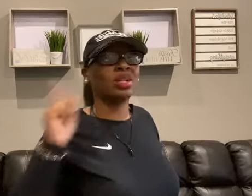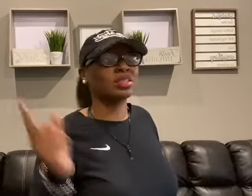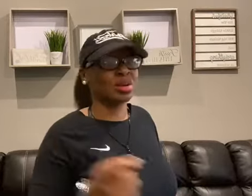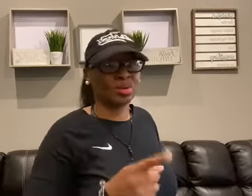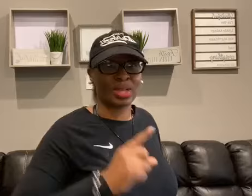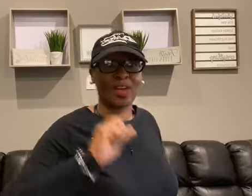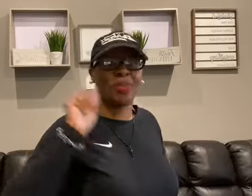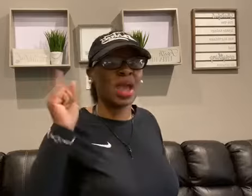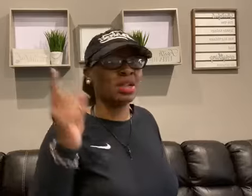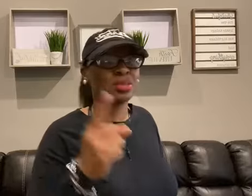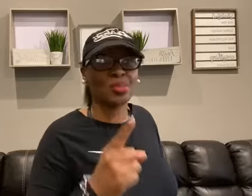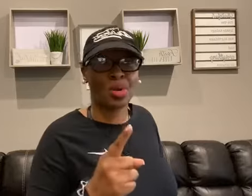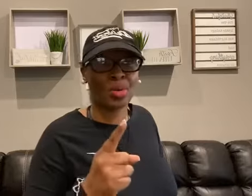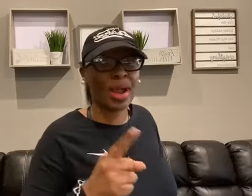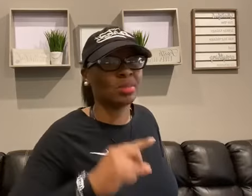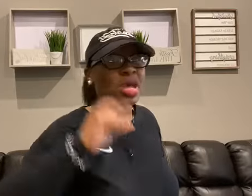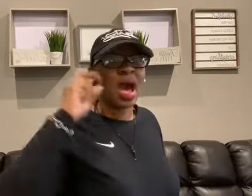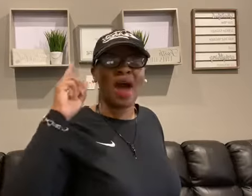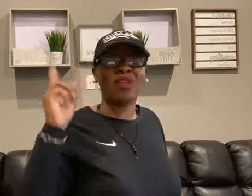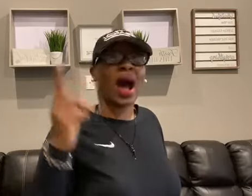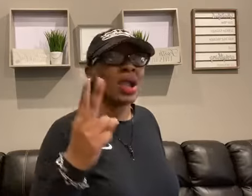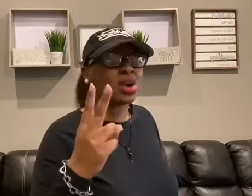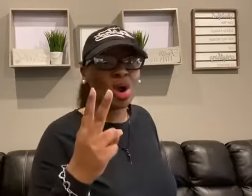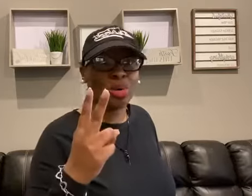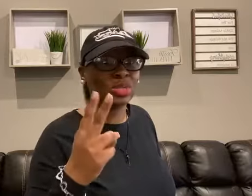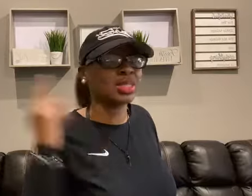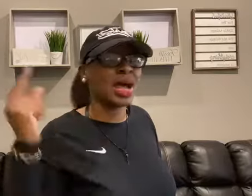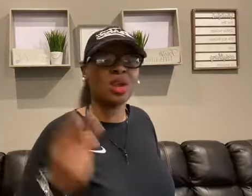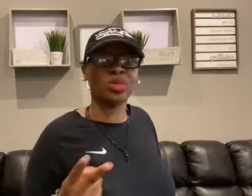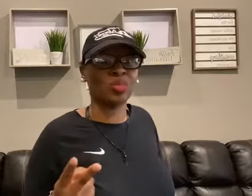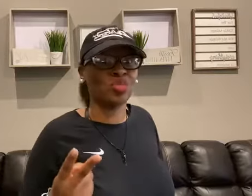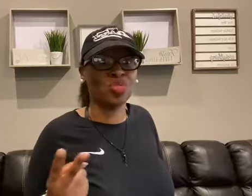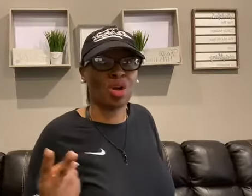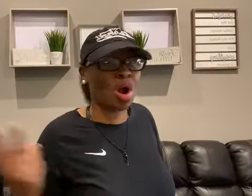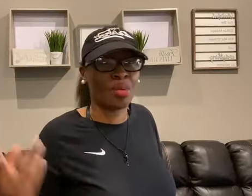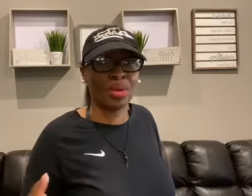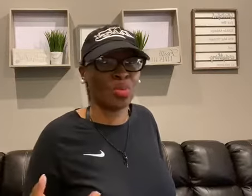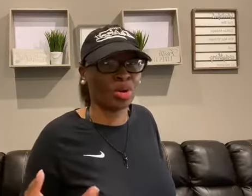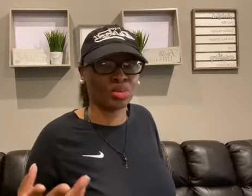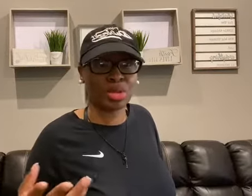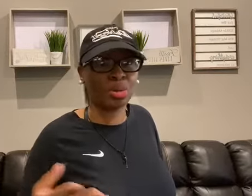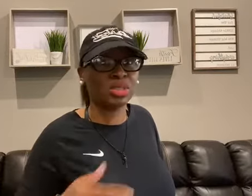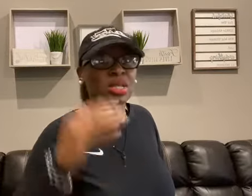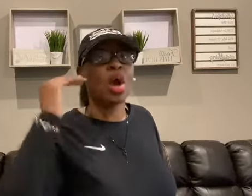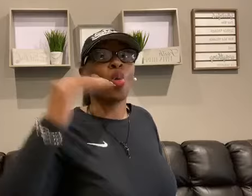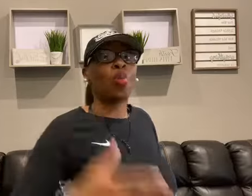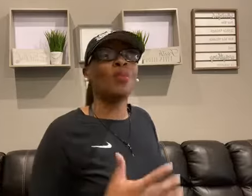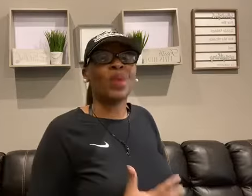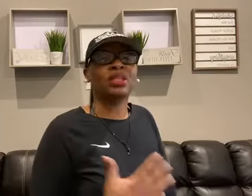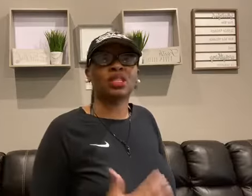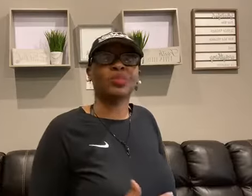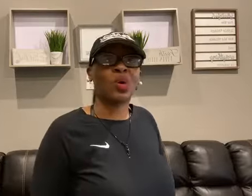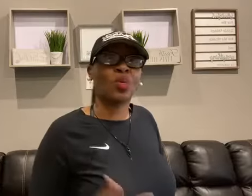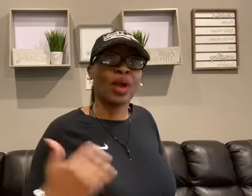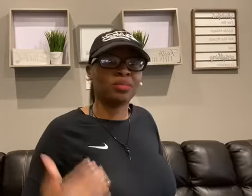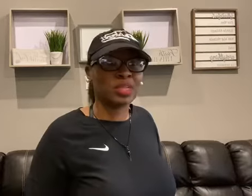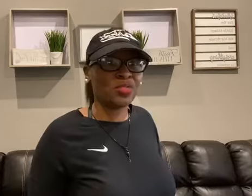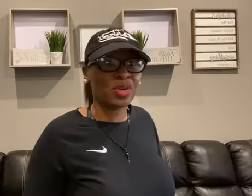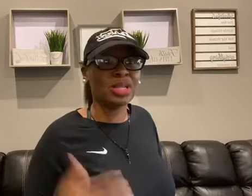running in circles? I've paid into programs. I've hired coaches. I know some of you have already worked with coaches. What makes this program different